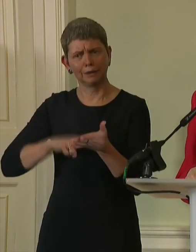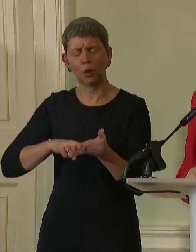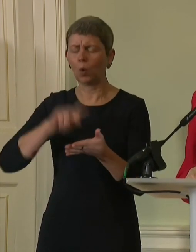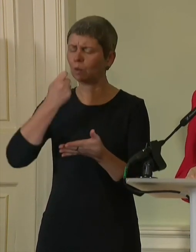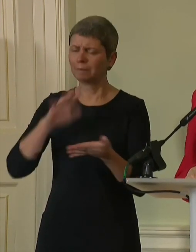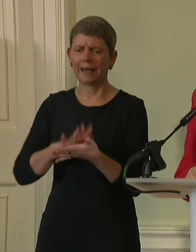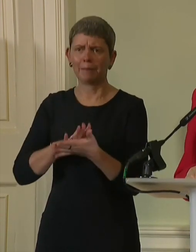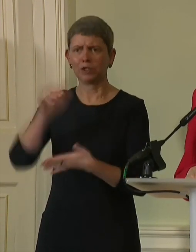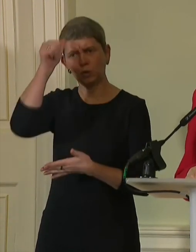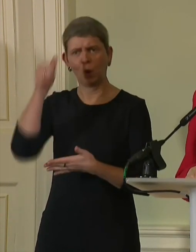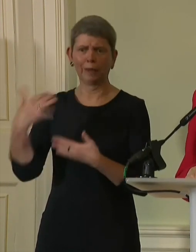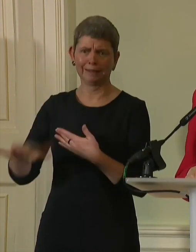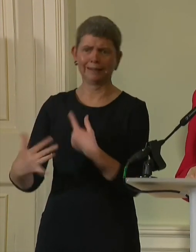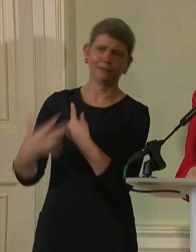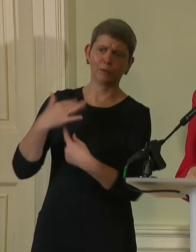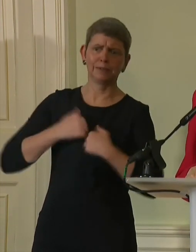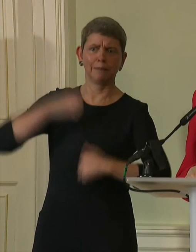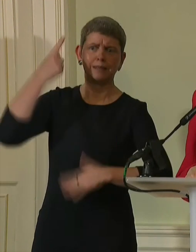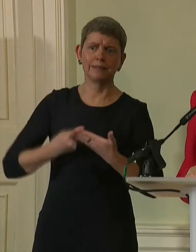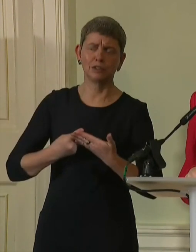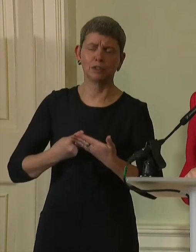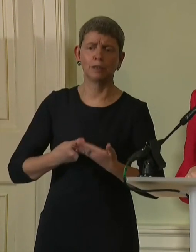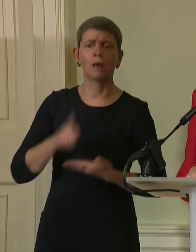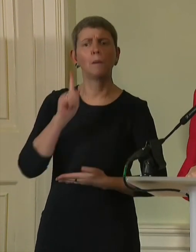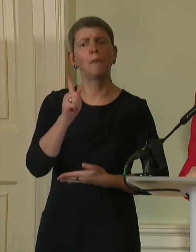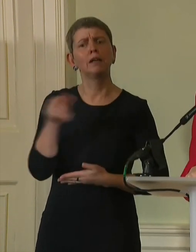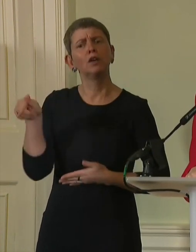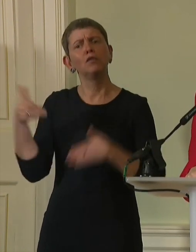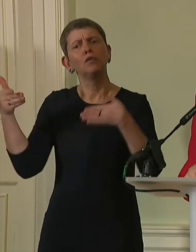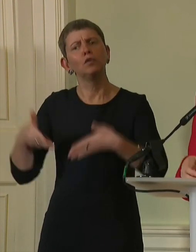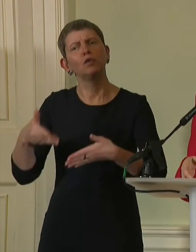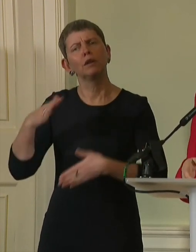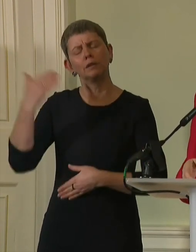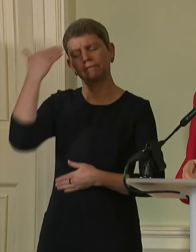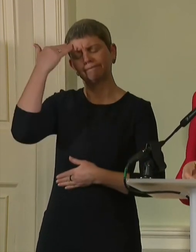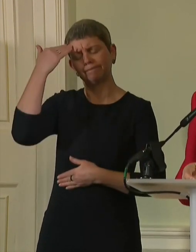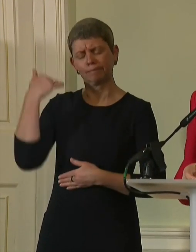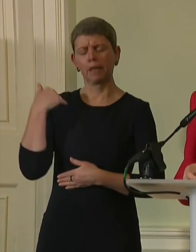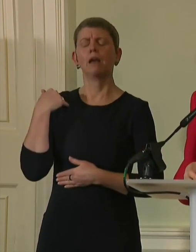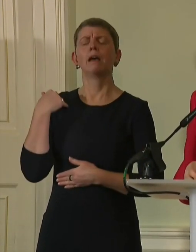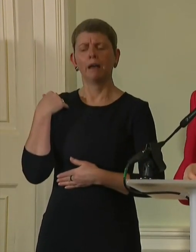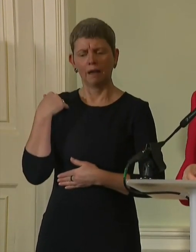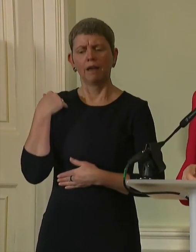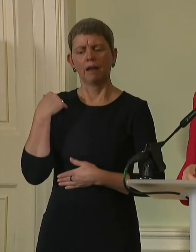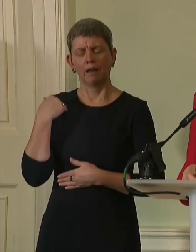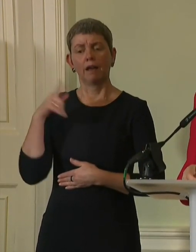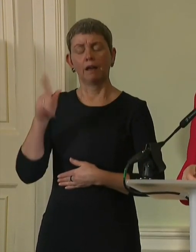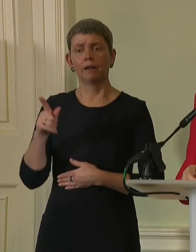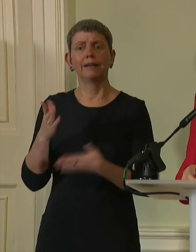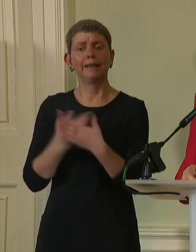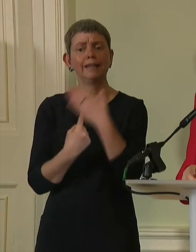I sorry Alan. But his funeral reminded me that the cause of independence is so much bigger than any one